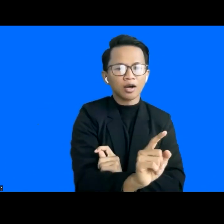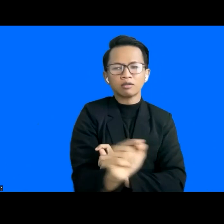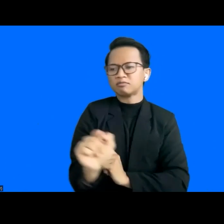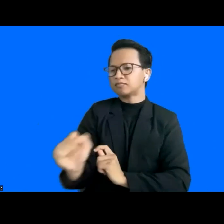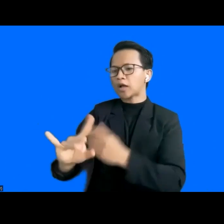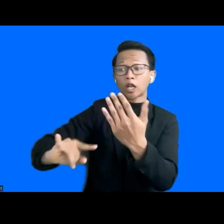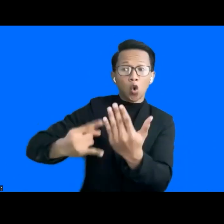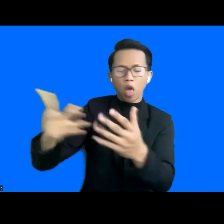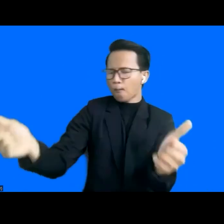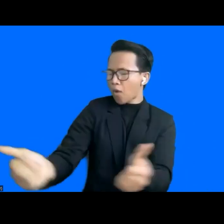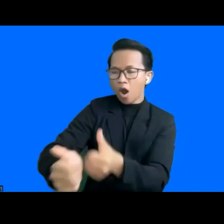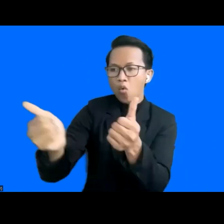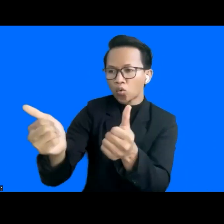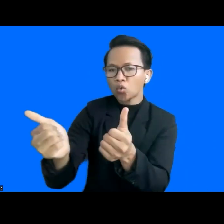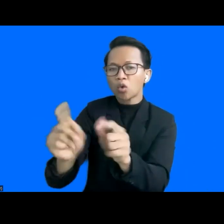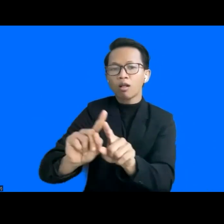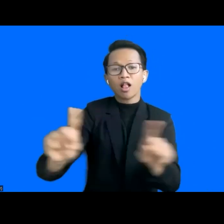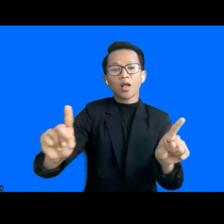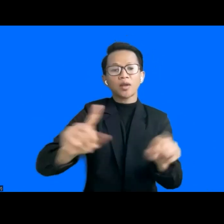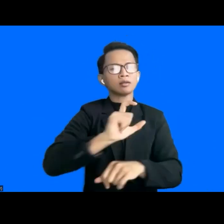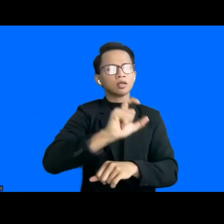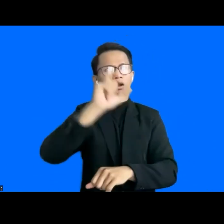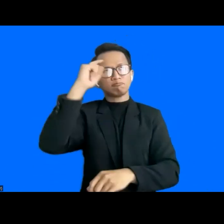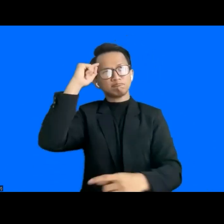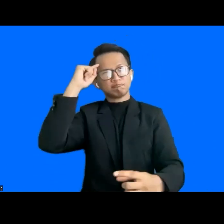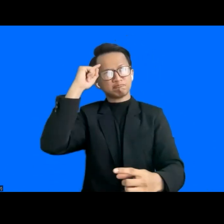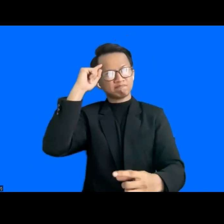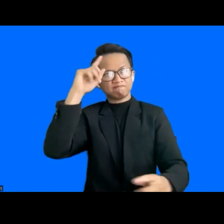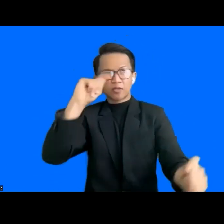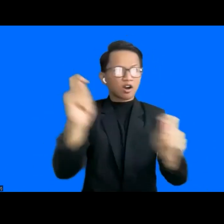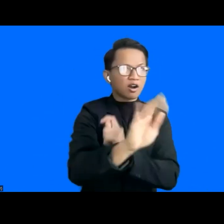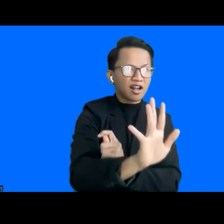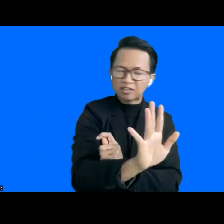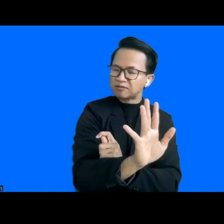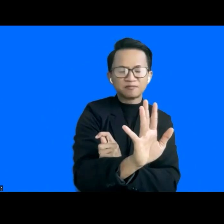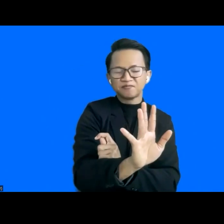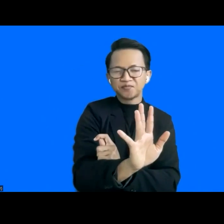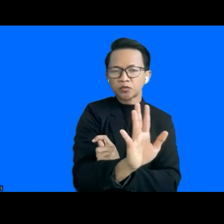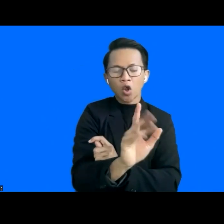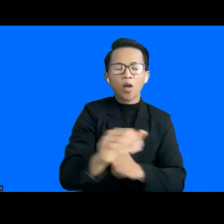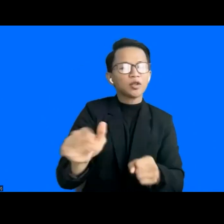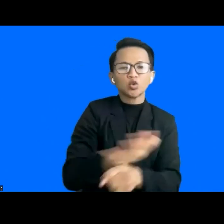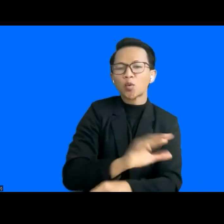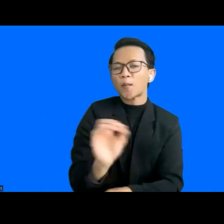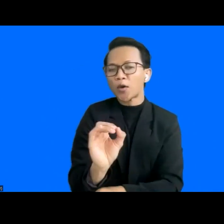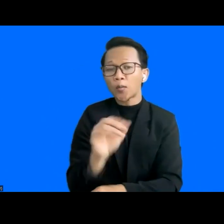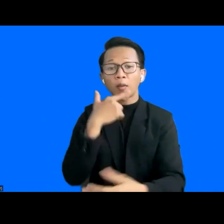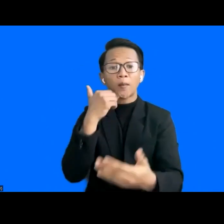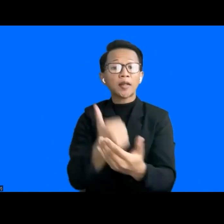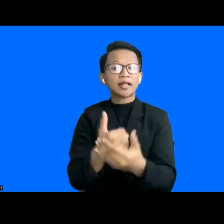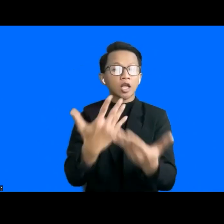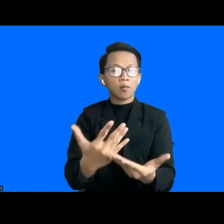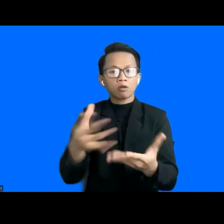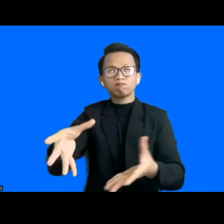the technology is, sometimes it may not even help. So I think two things here. is really about understanding about